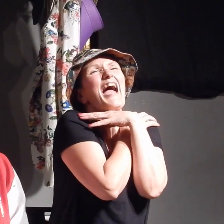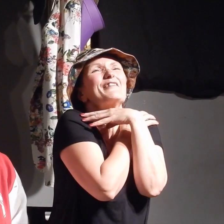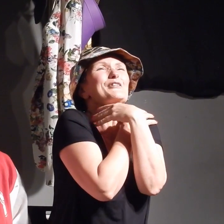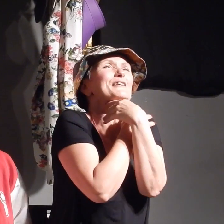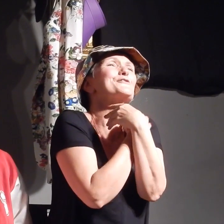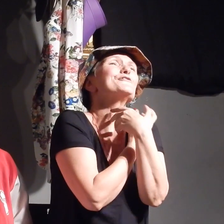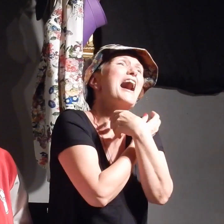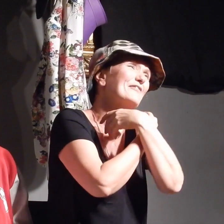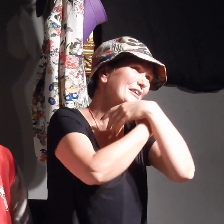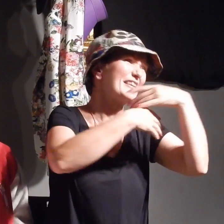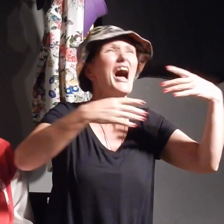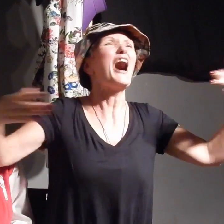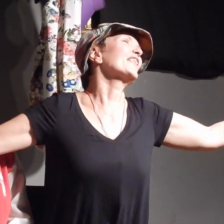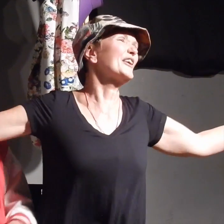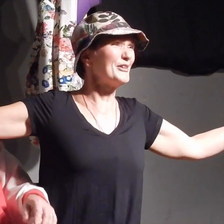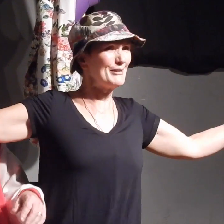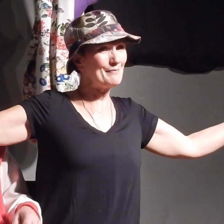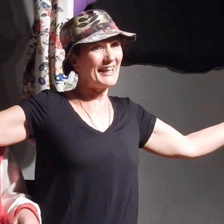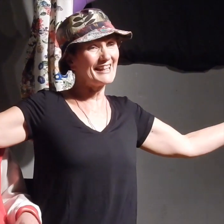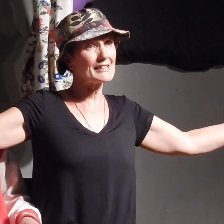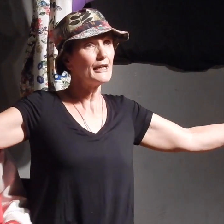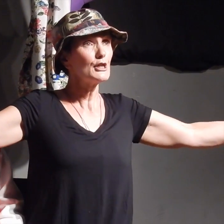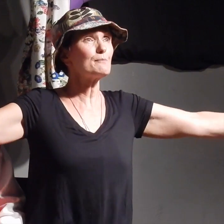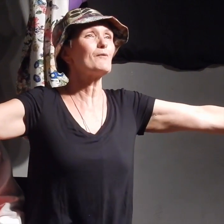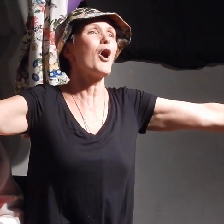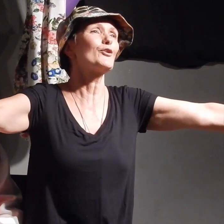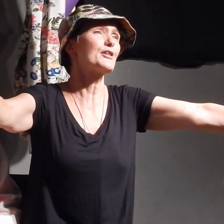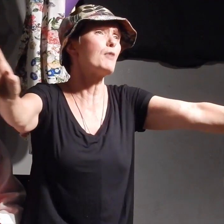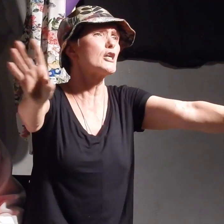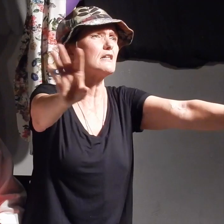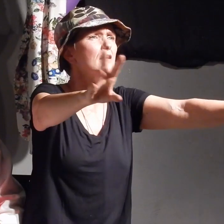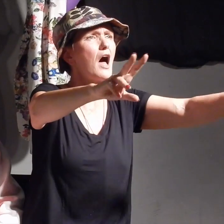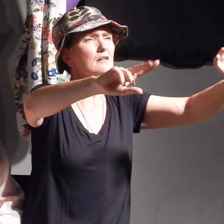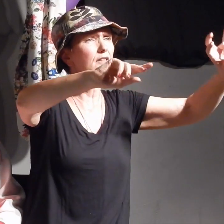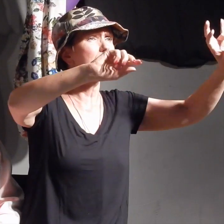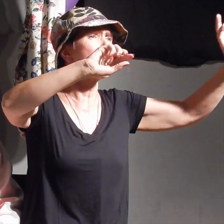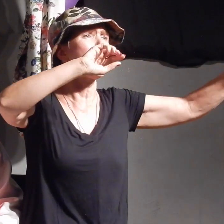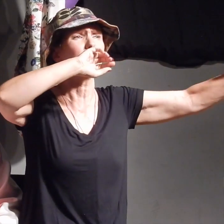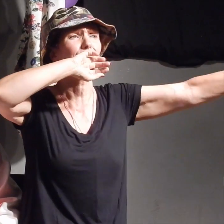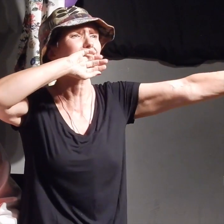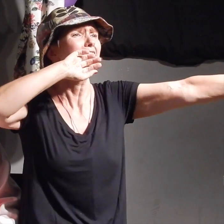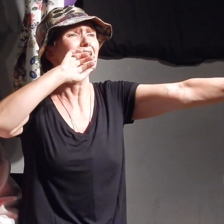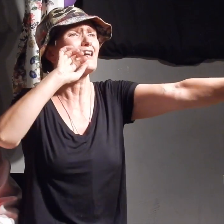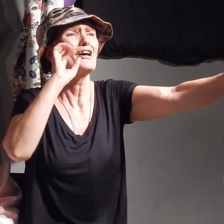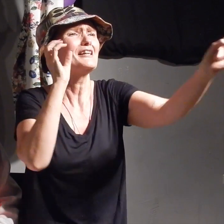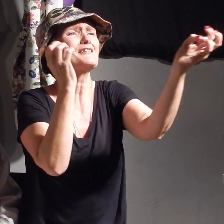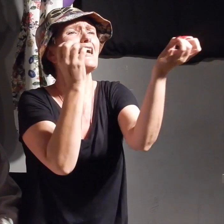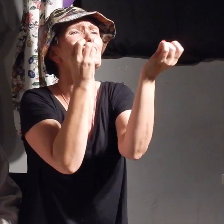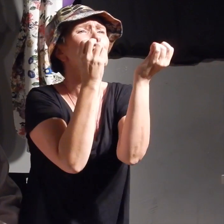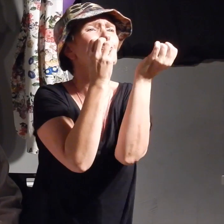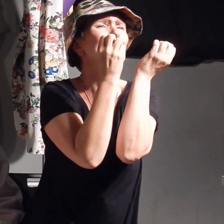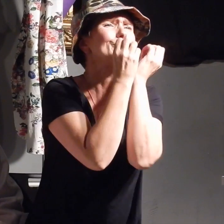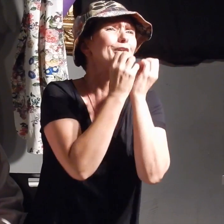Inspiring to be travelling with other human beings. To be one with a body of love and karma that is our